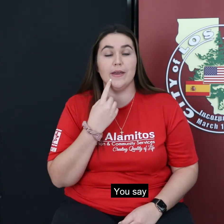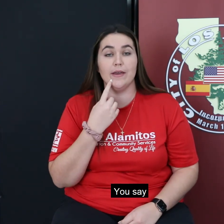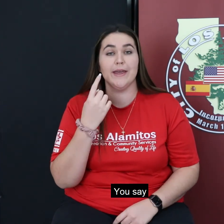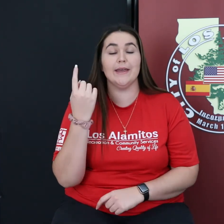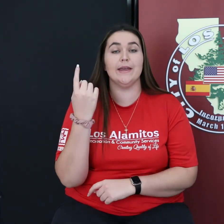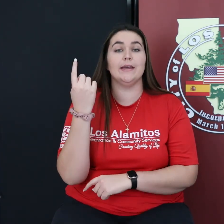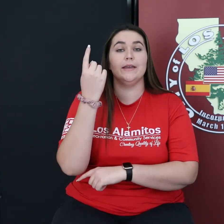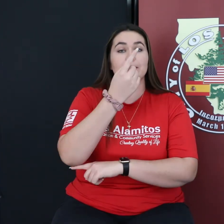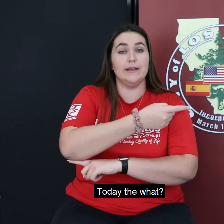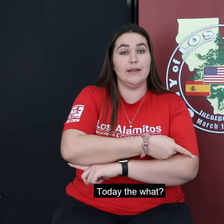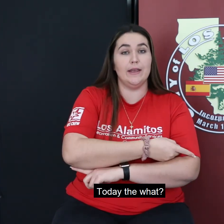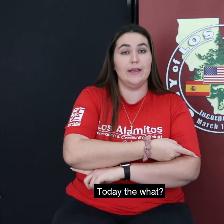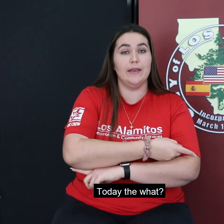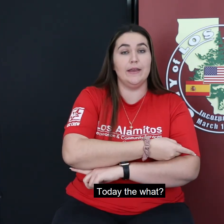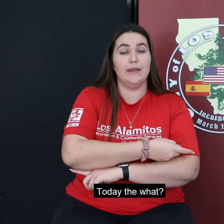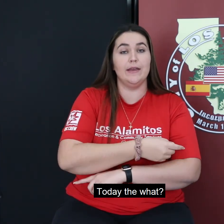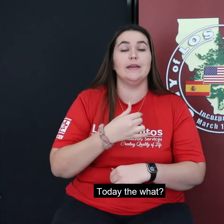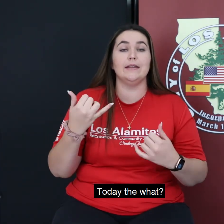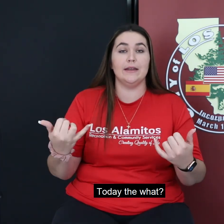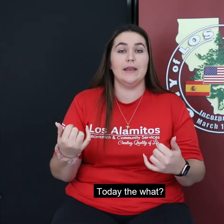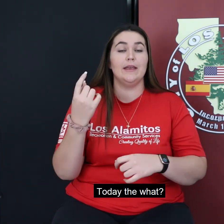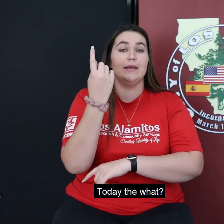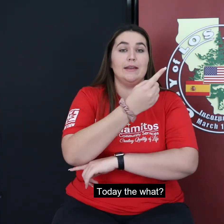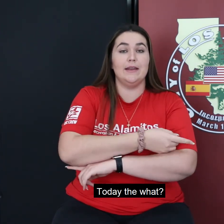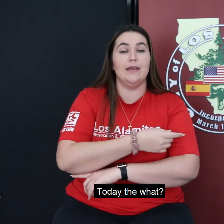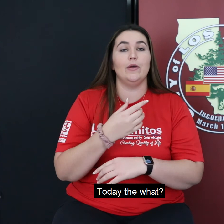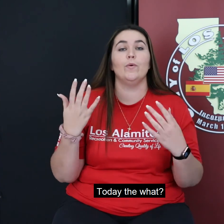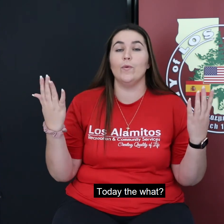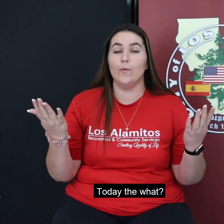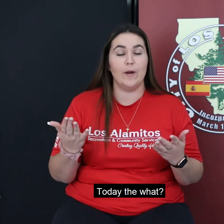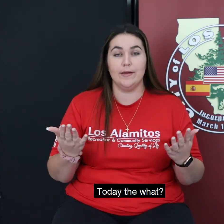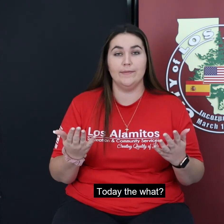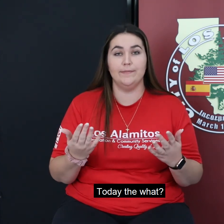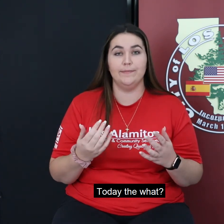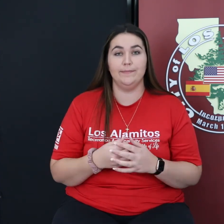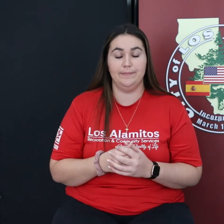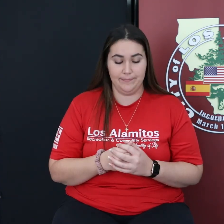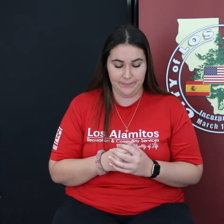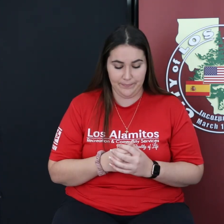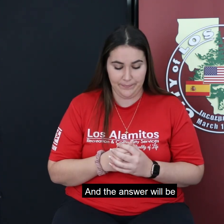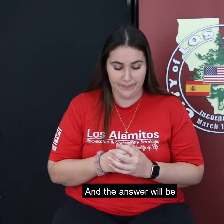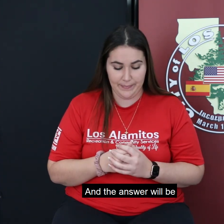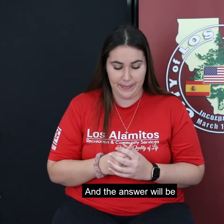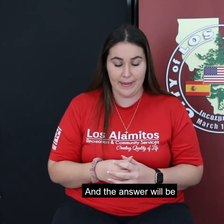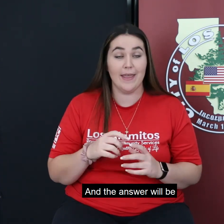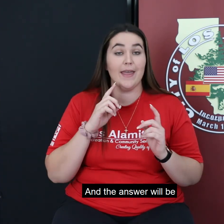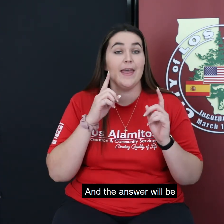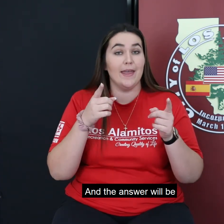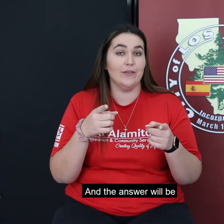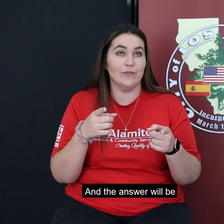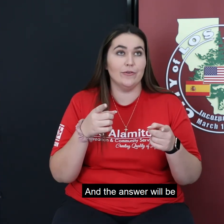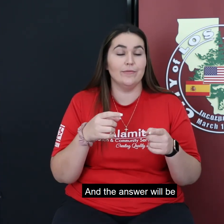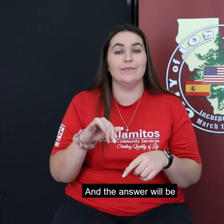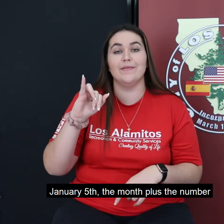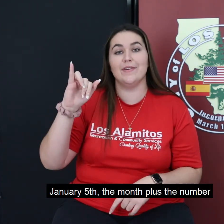today, day what? Then the answer will be January